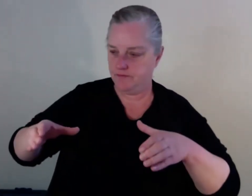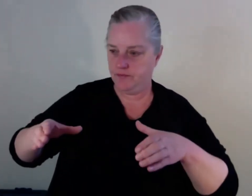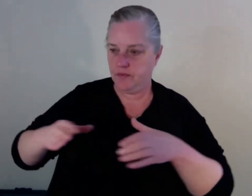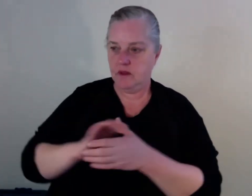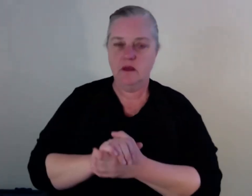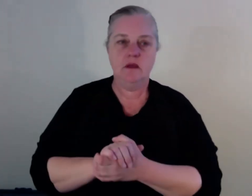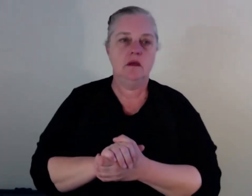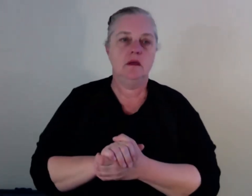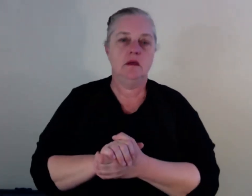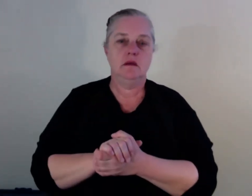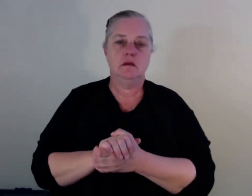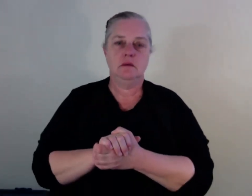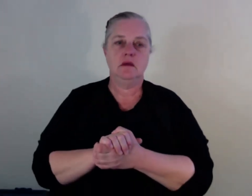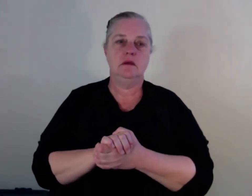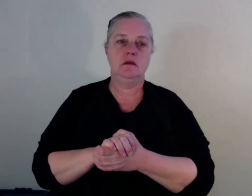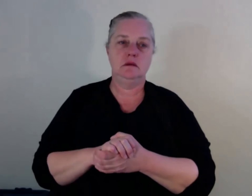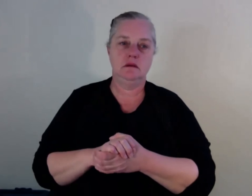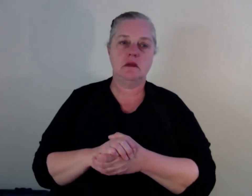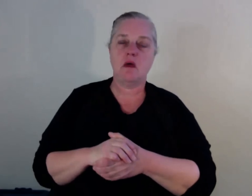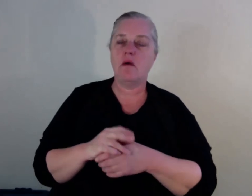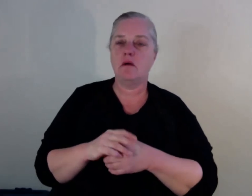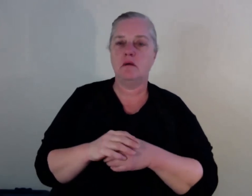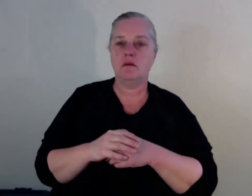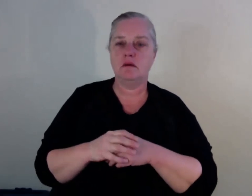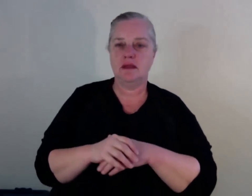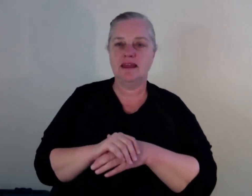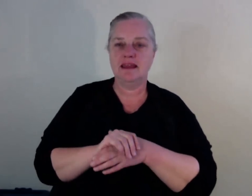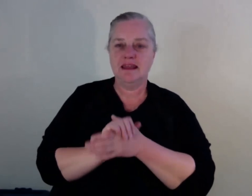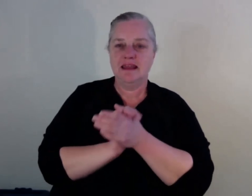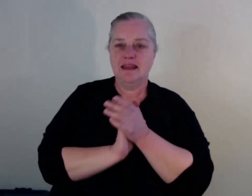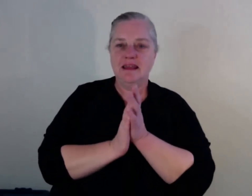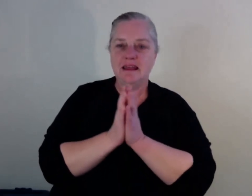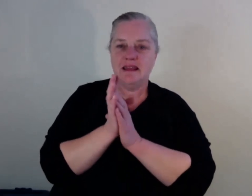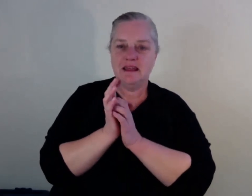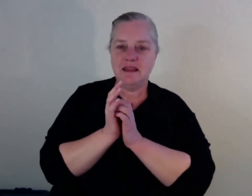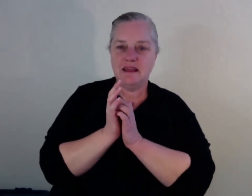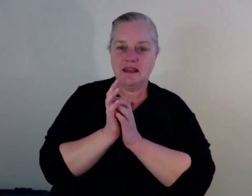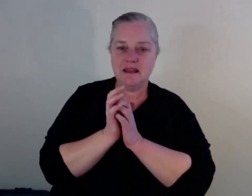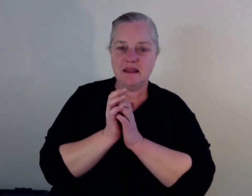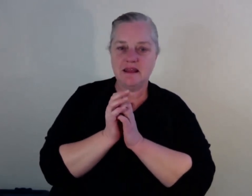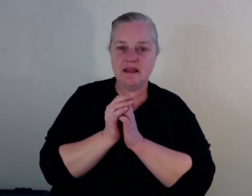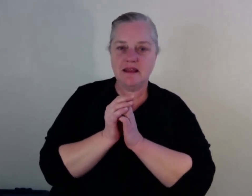with the issue. Thanks so much, Ahmed. I think we might move over to Kevin just for the sake of time.